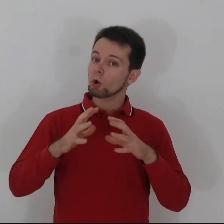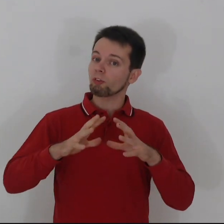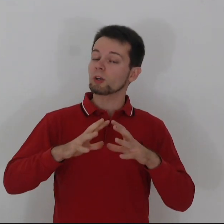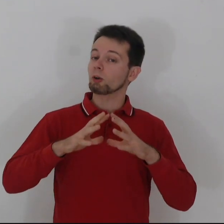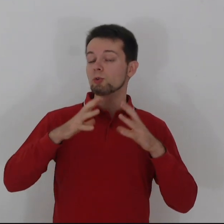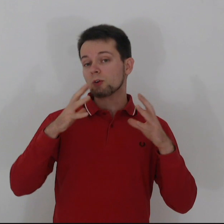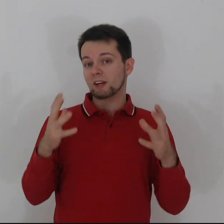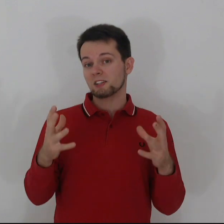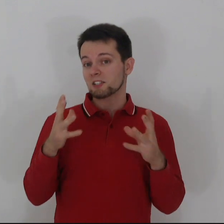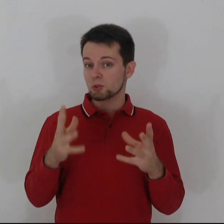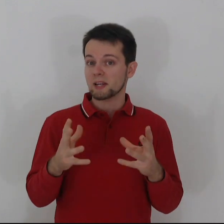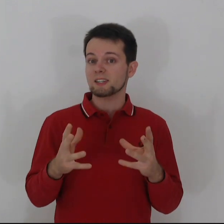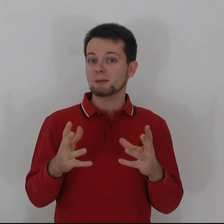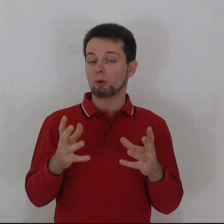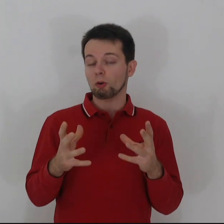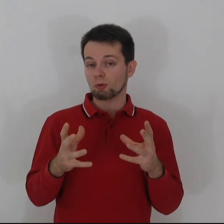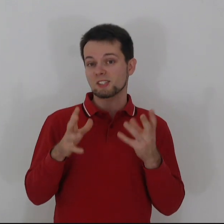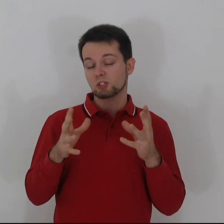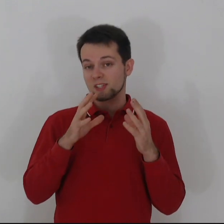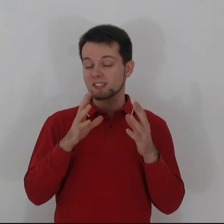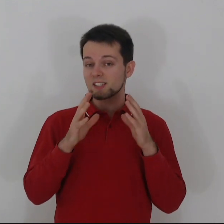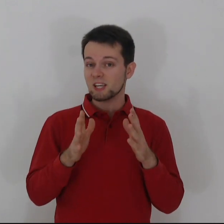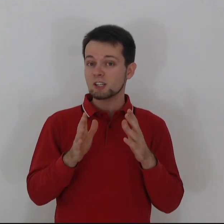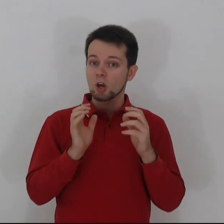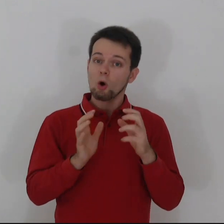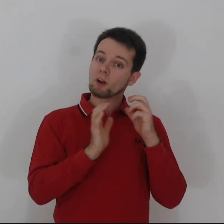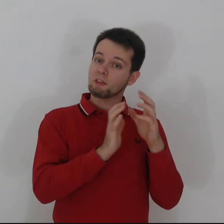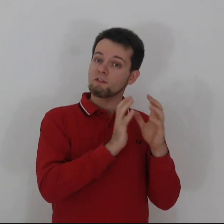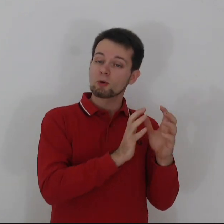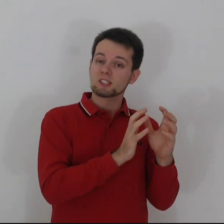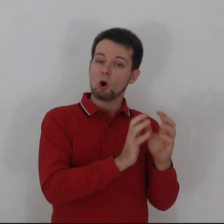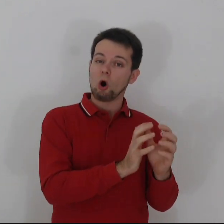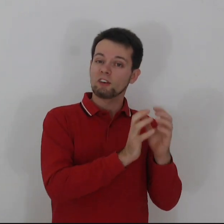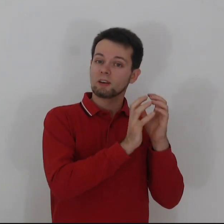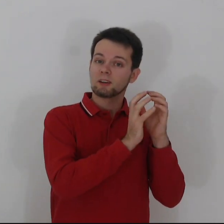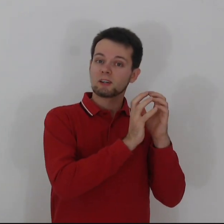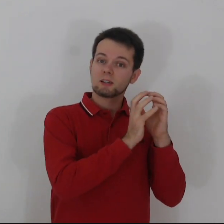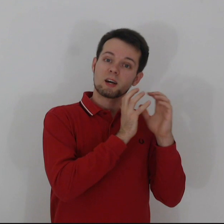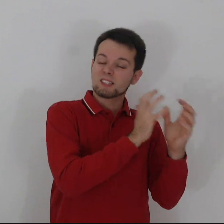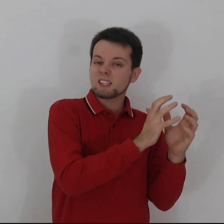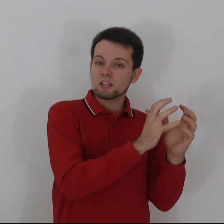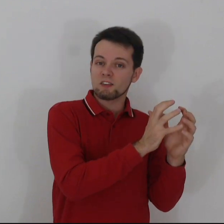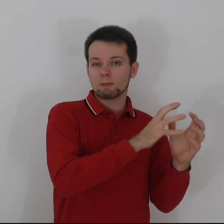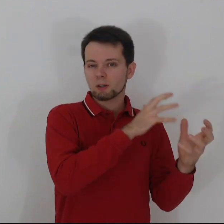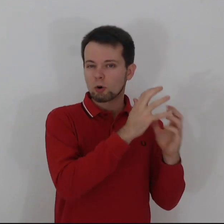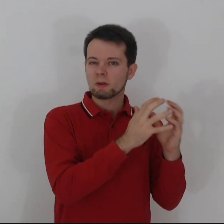also include 120 plot hooks and story seeds each. One of them focusing on city environment, urban